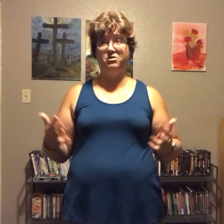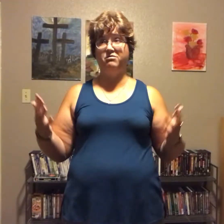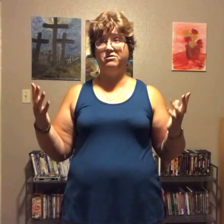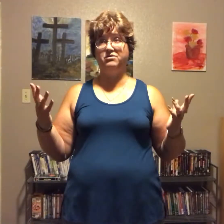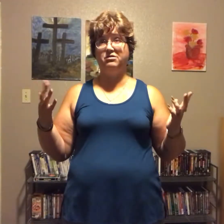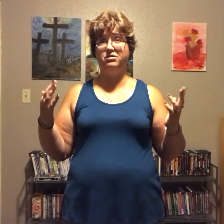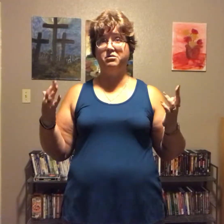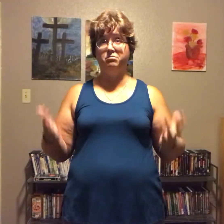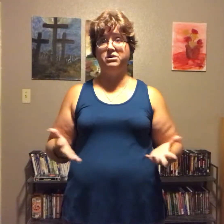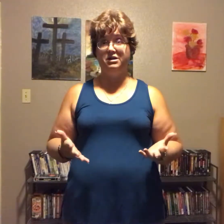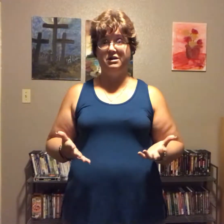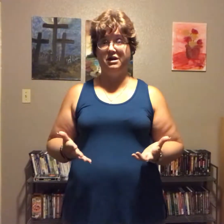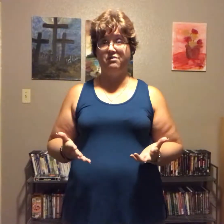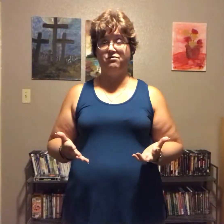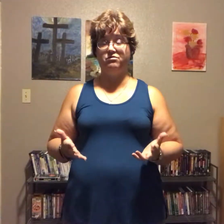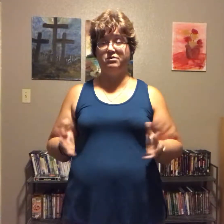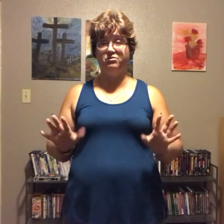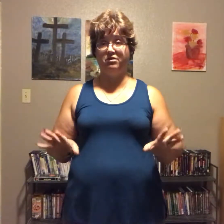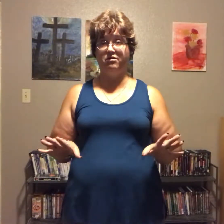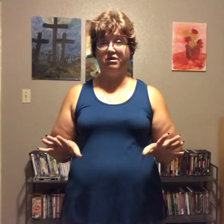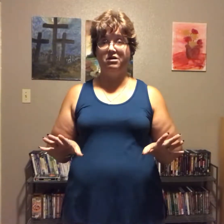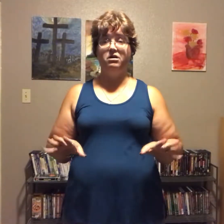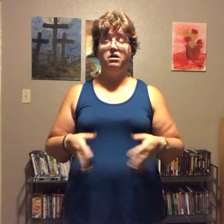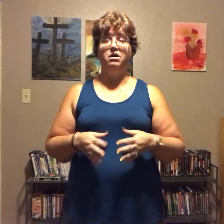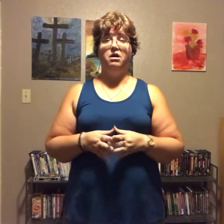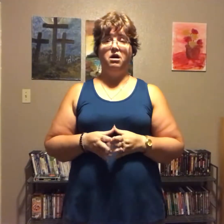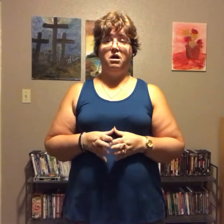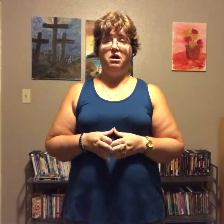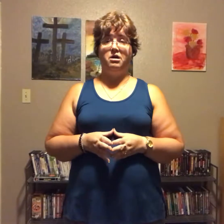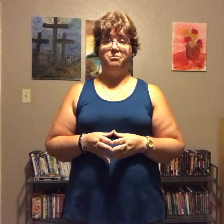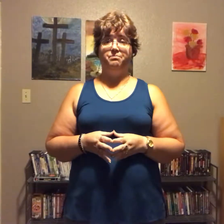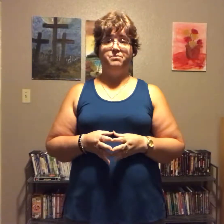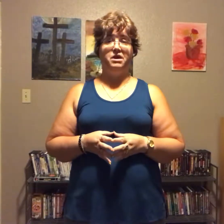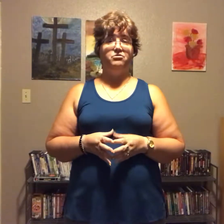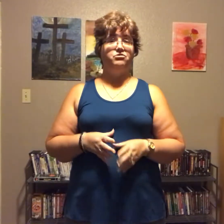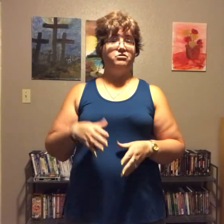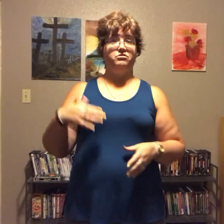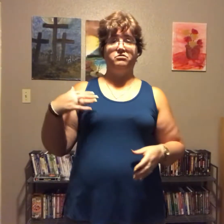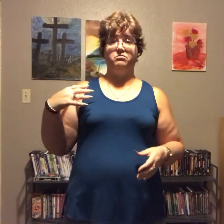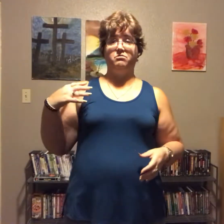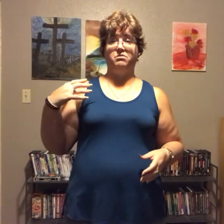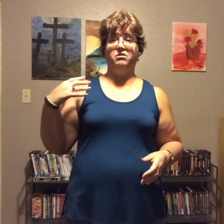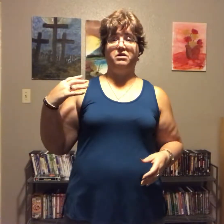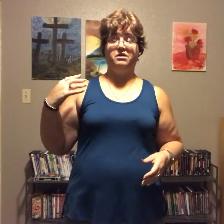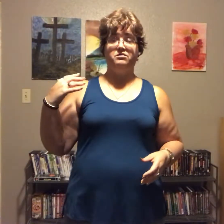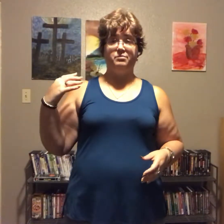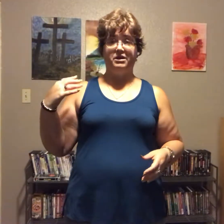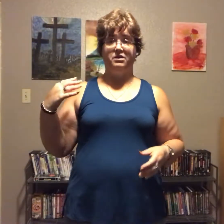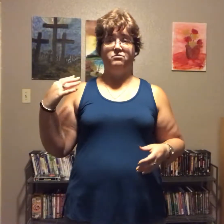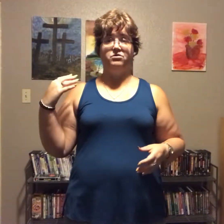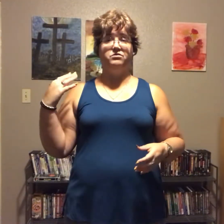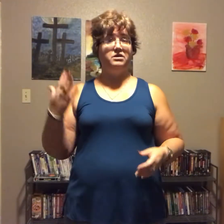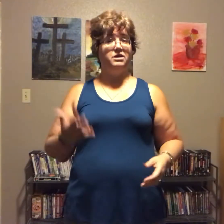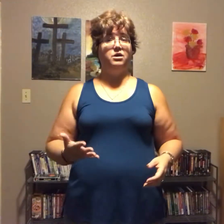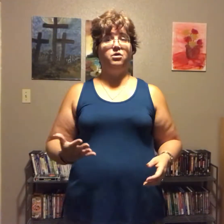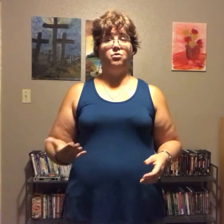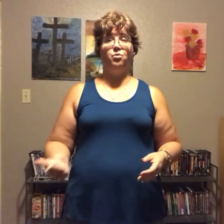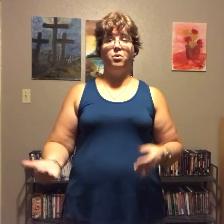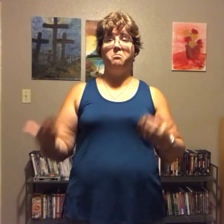probably sounded completely hateful I'm sorry and I was just merely explaining once again what